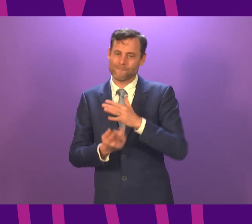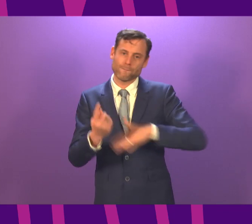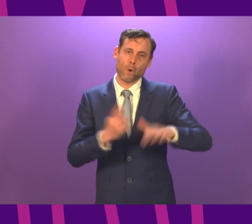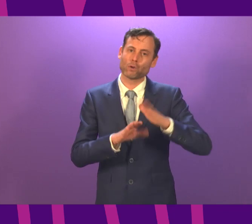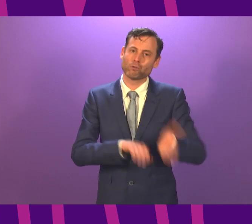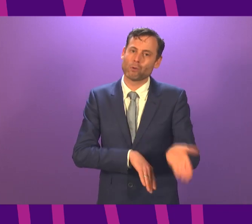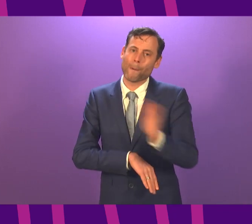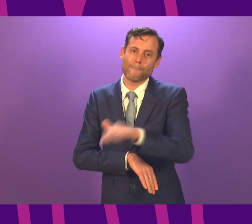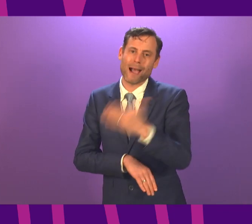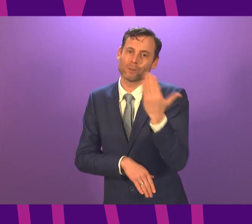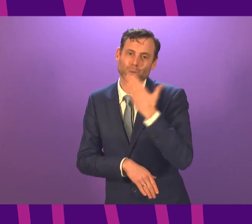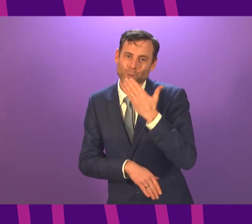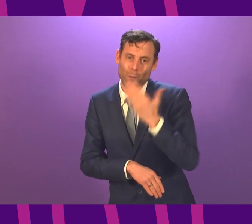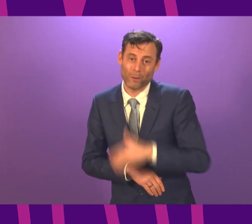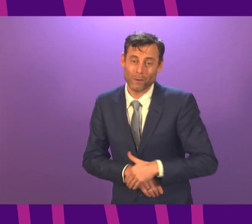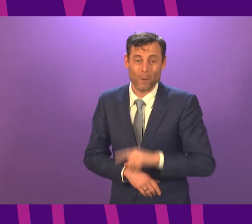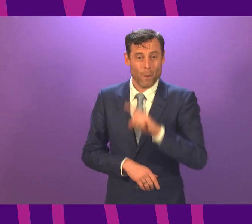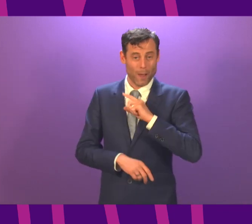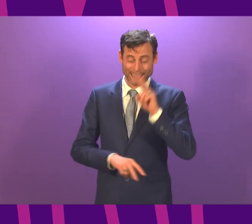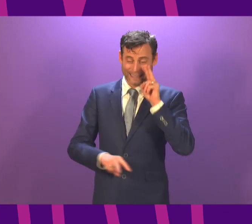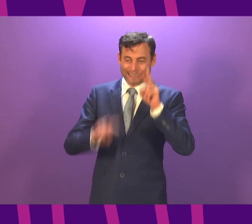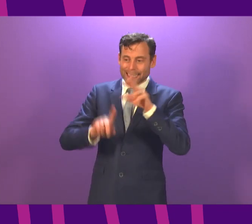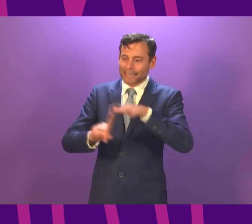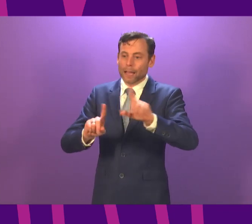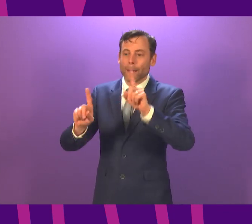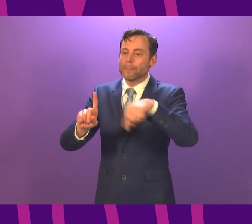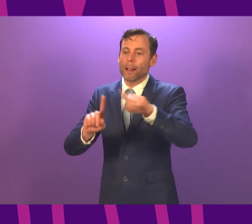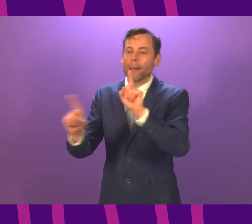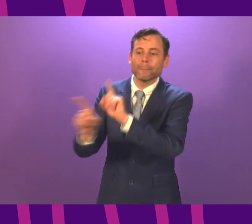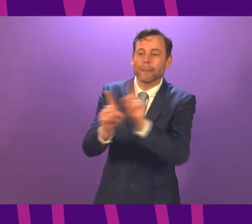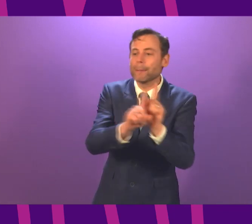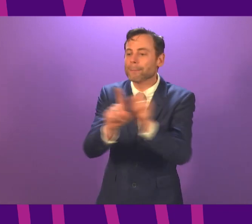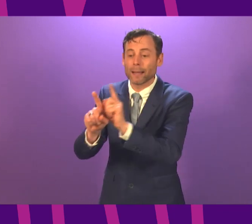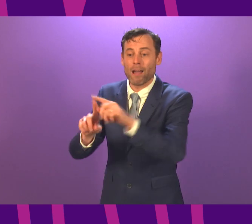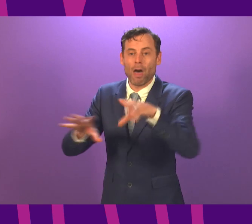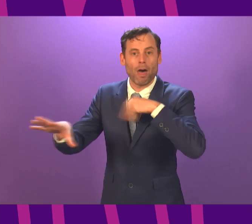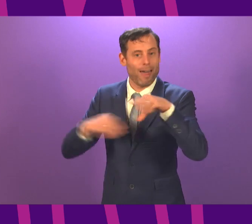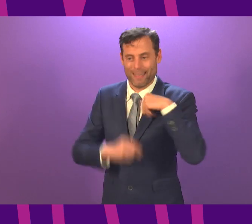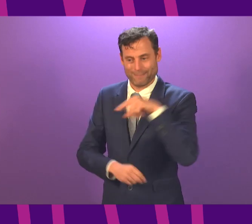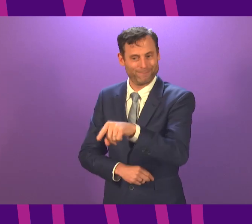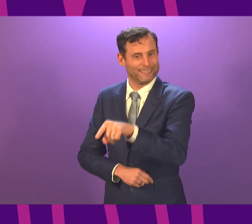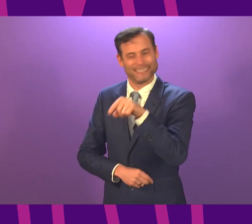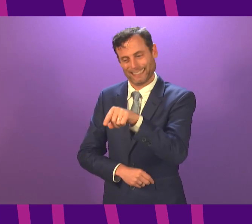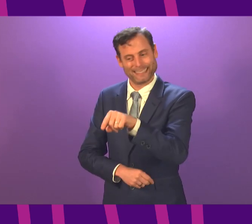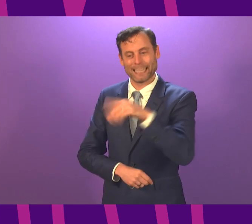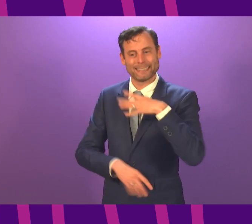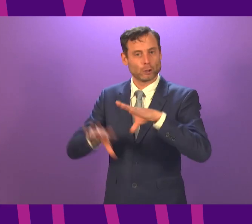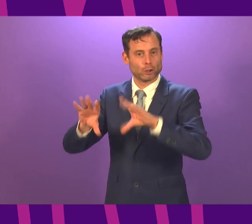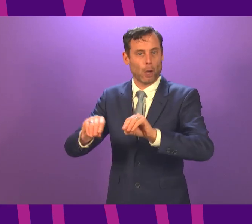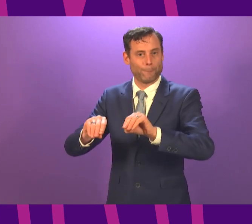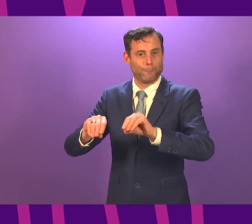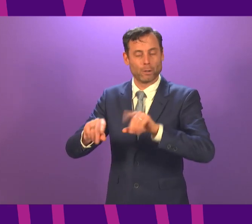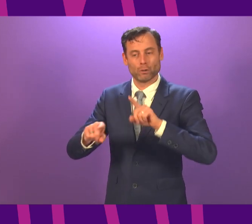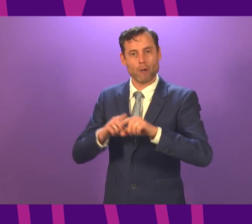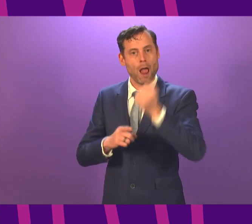First, the overall level of community transmission is simply too high. We need to get transmission down before schools can safely